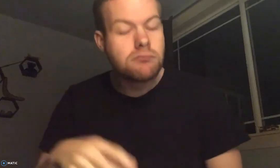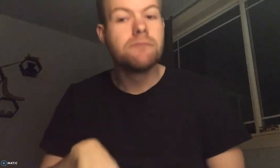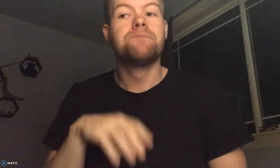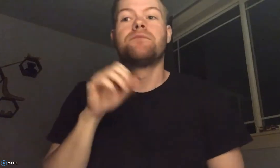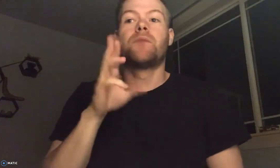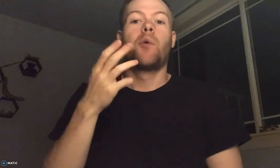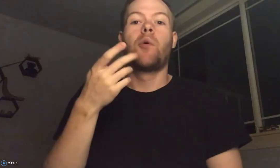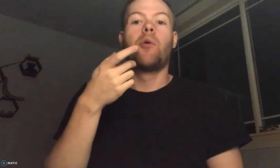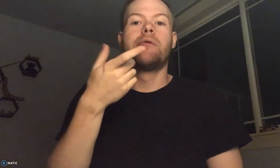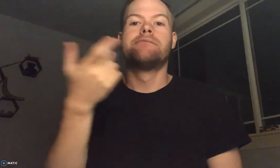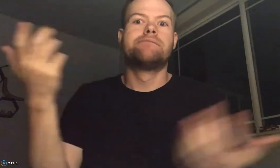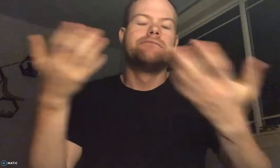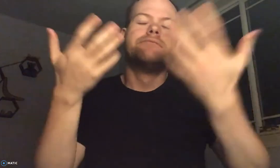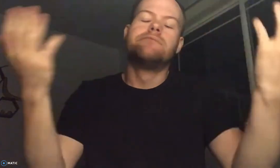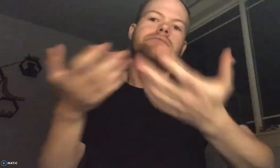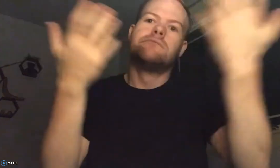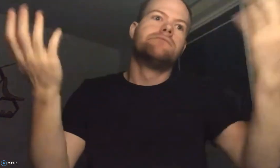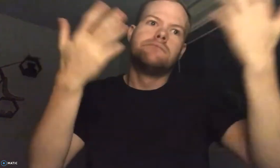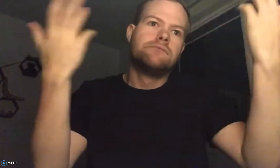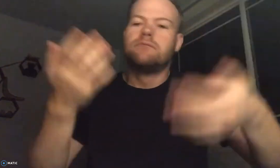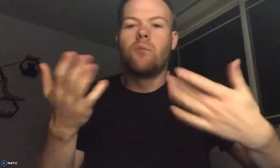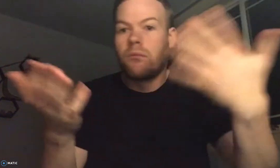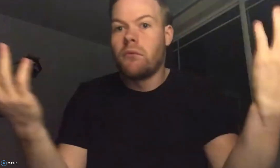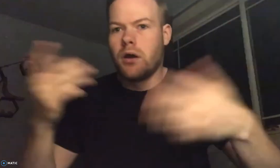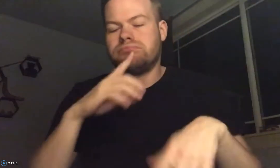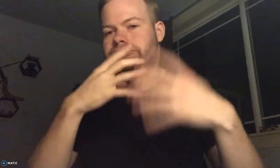If you haven't learned sign yet, it's a way to help you learn.